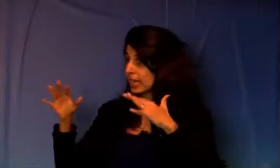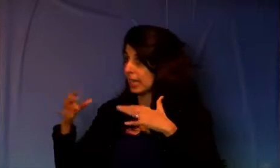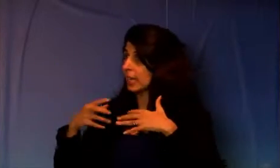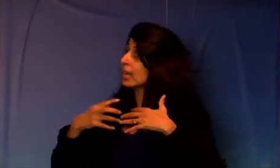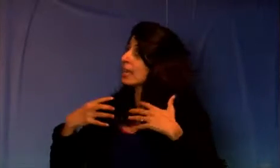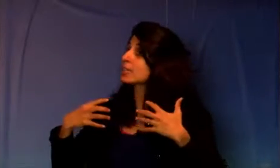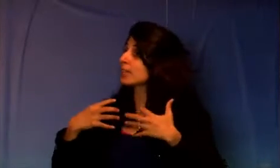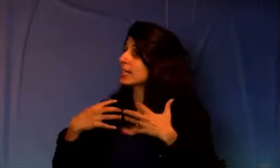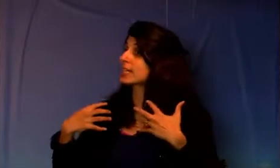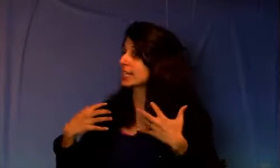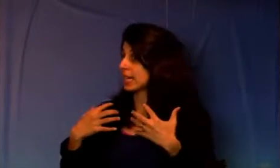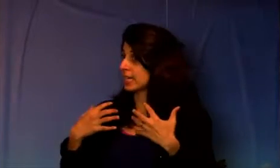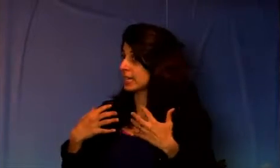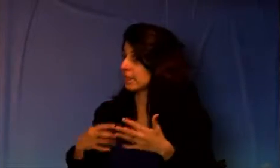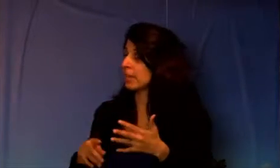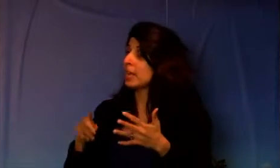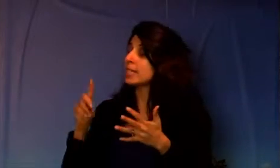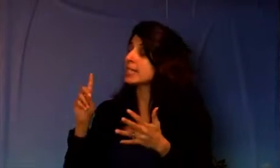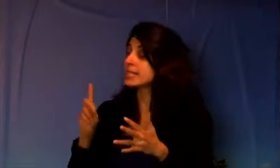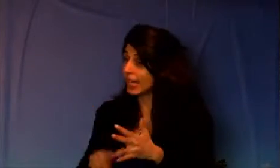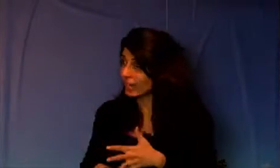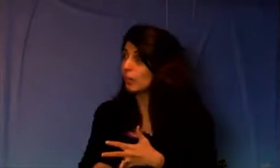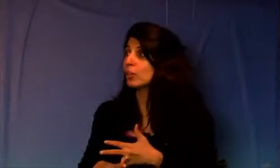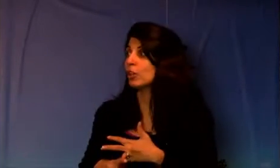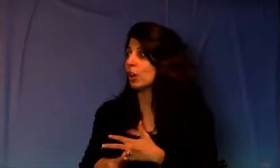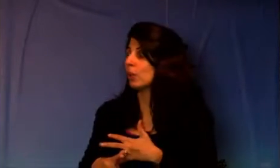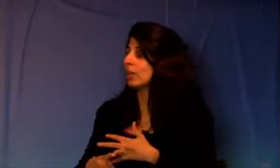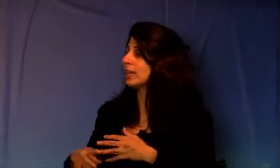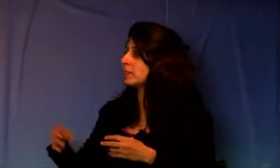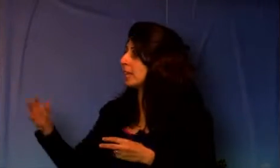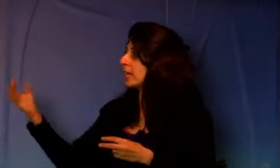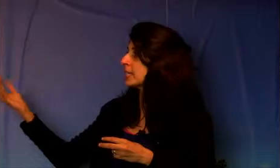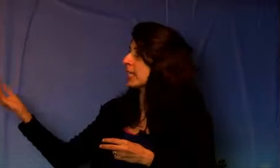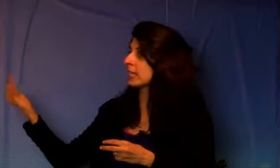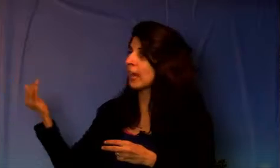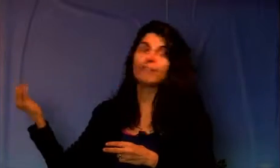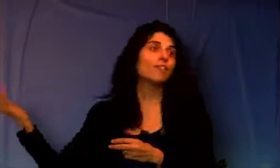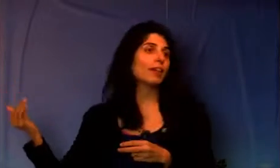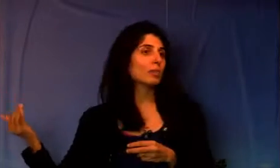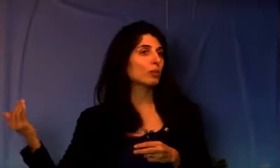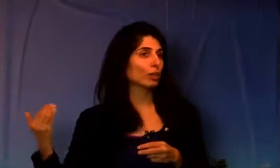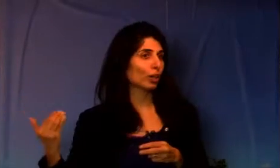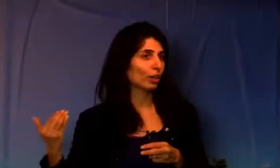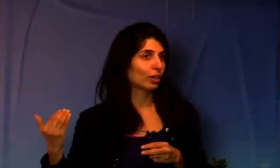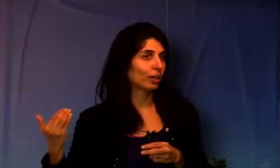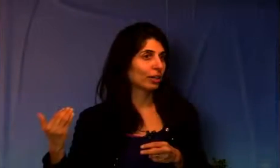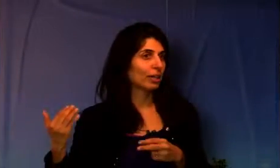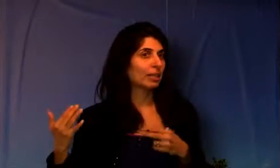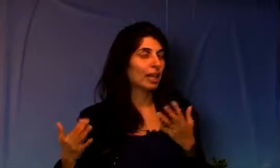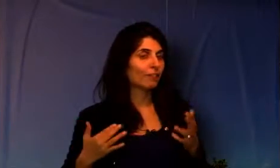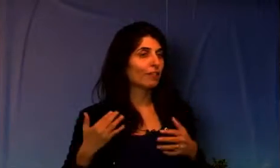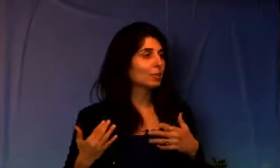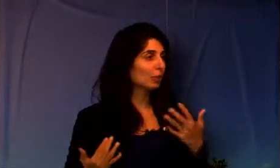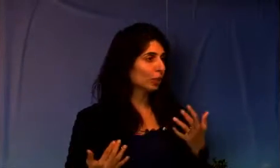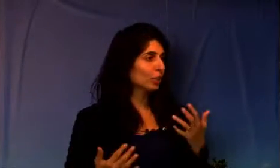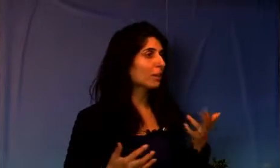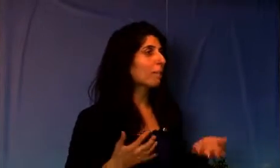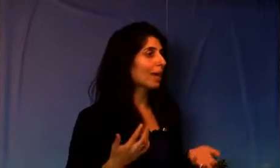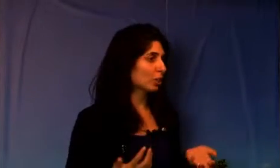sticking, because there isn't the tightness. The second way you know is because life events will occur. Life events will occur to match